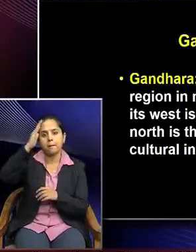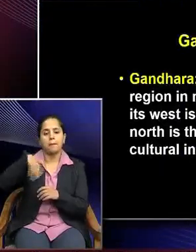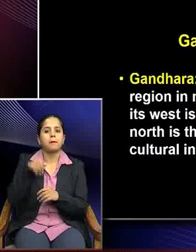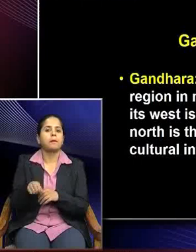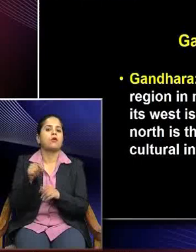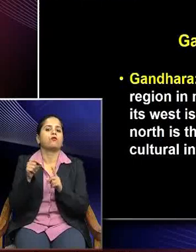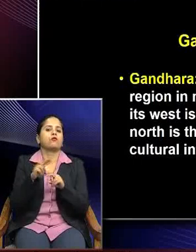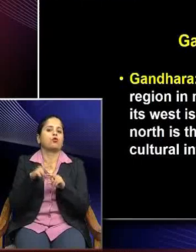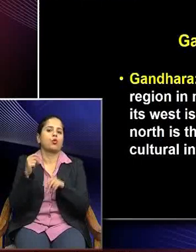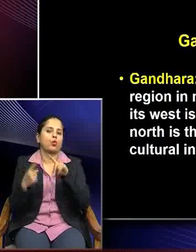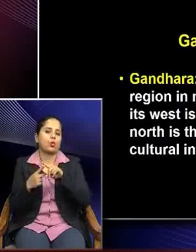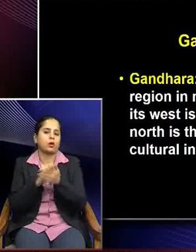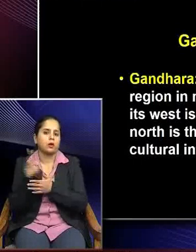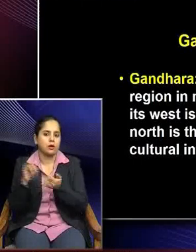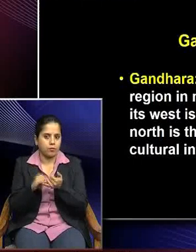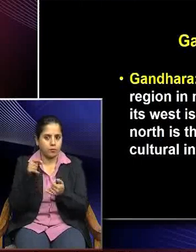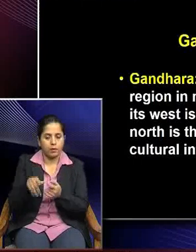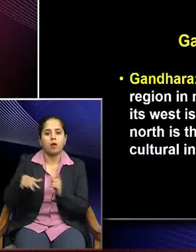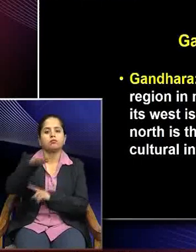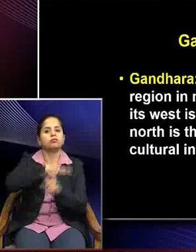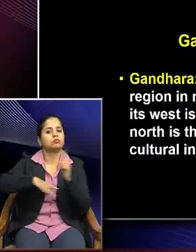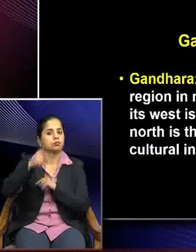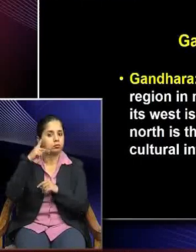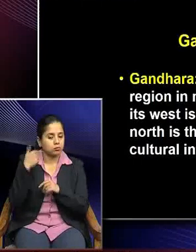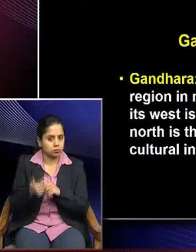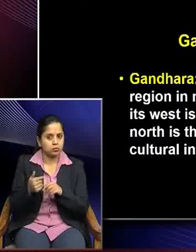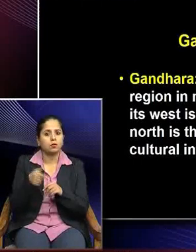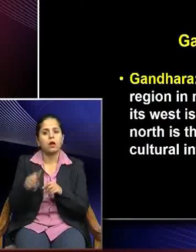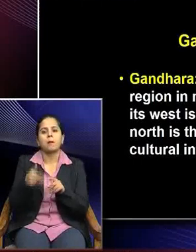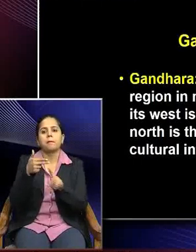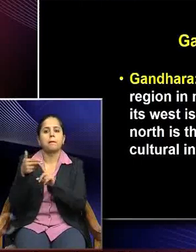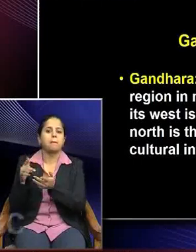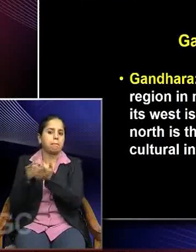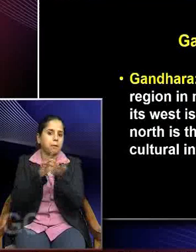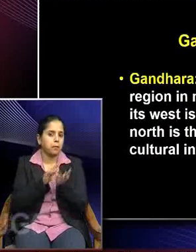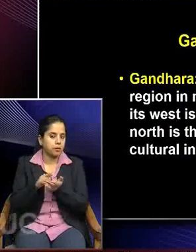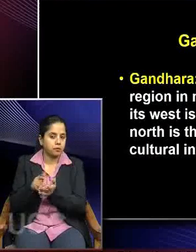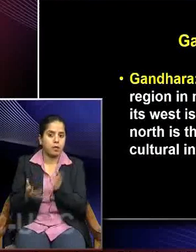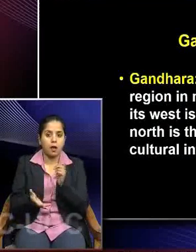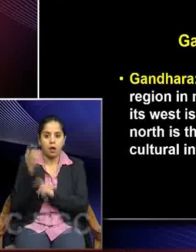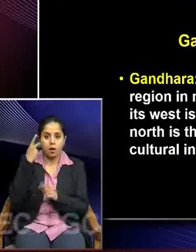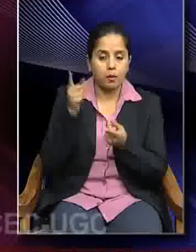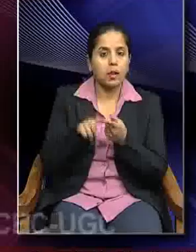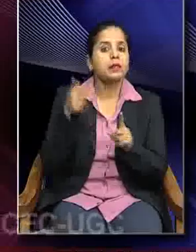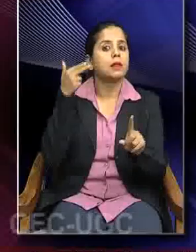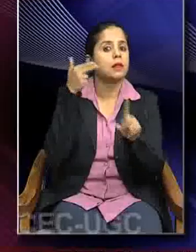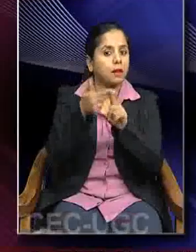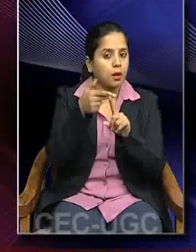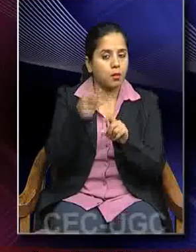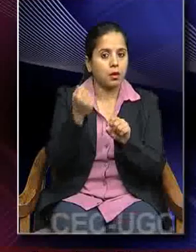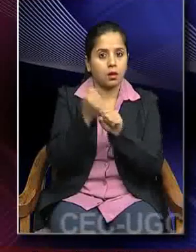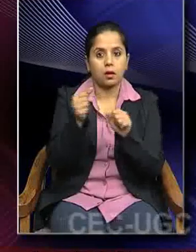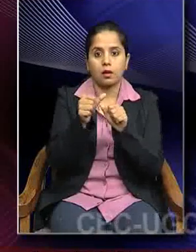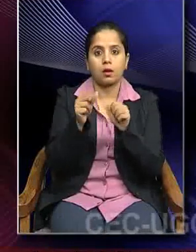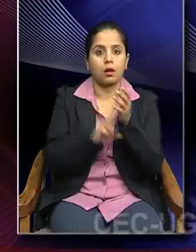So, it is this area, this part of geography that gets named as Gandhar